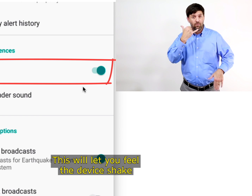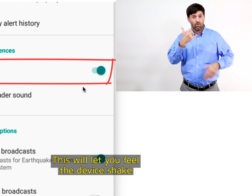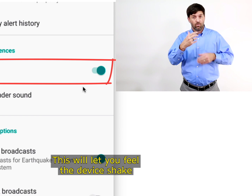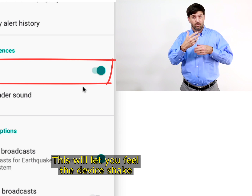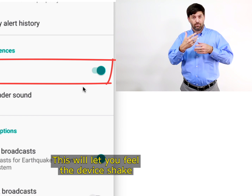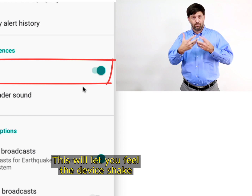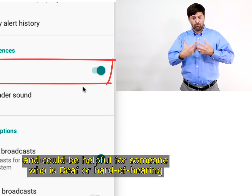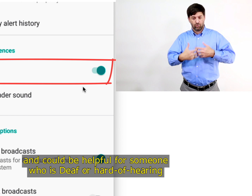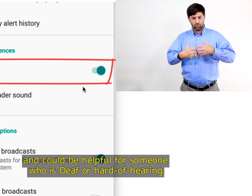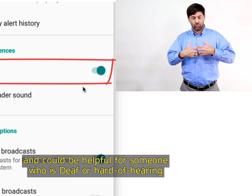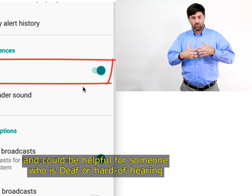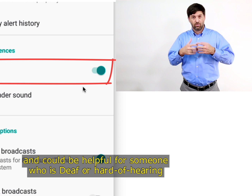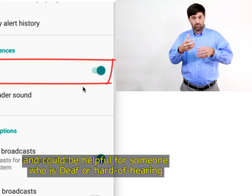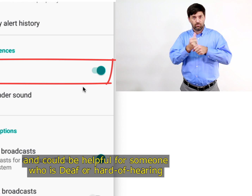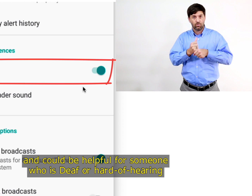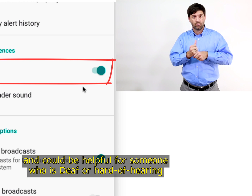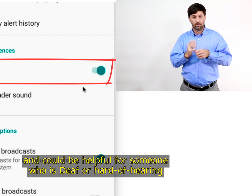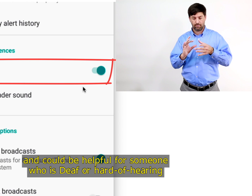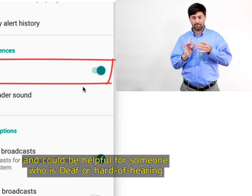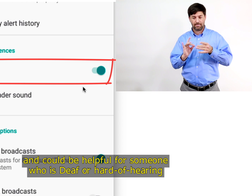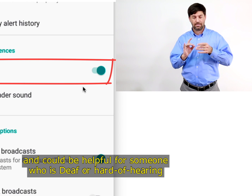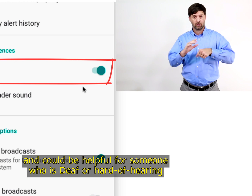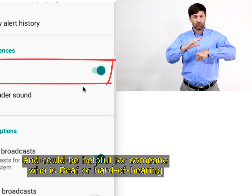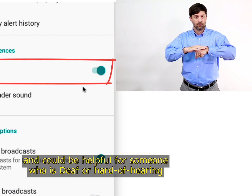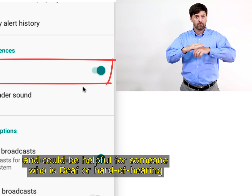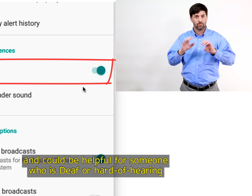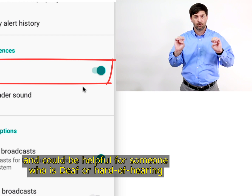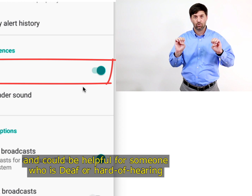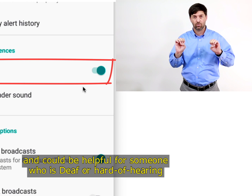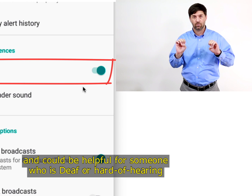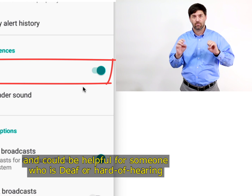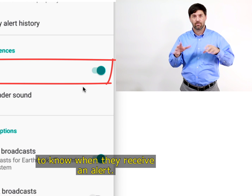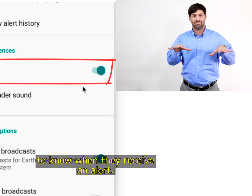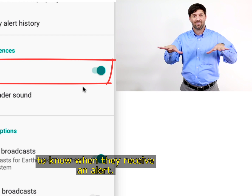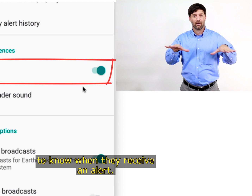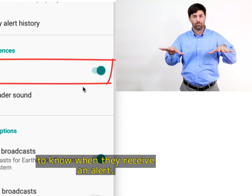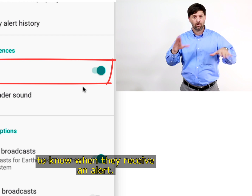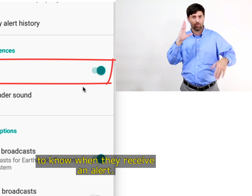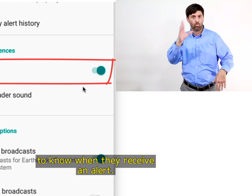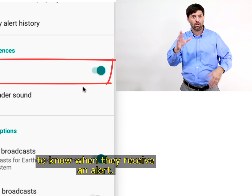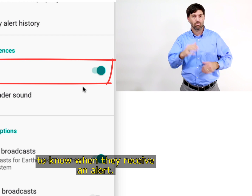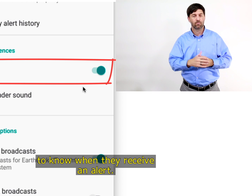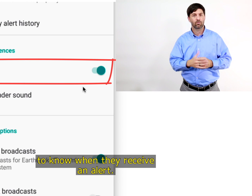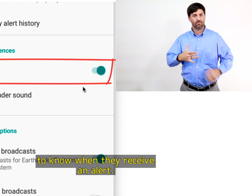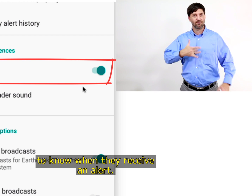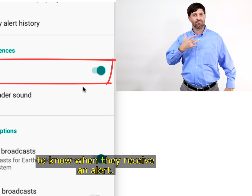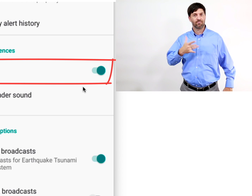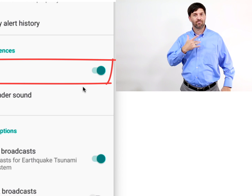the device shake and could be helpful for someone who is deaf or hard of hearing to know when they receive an alert.